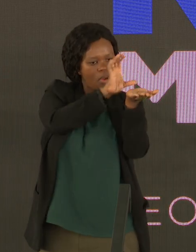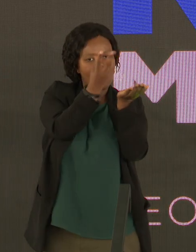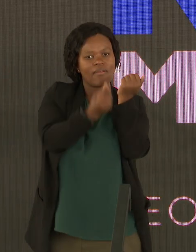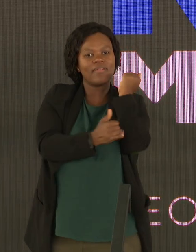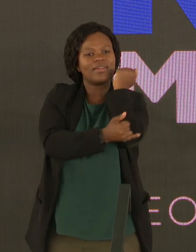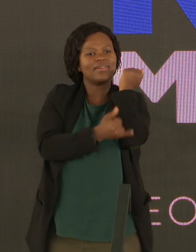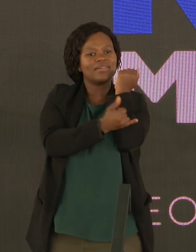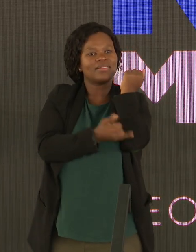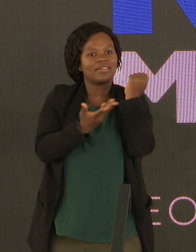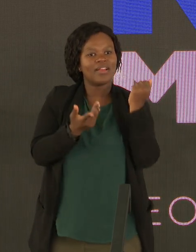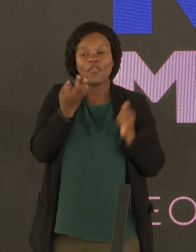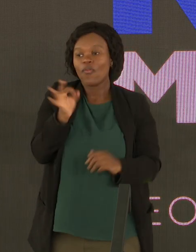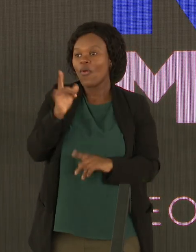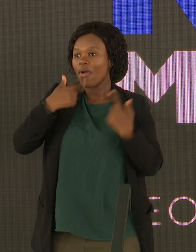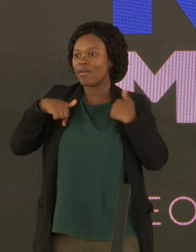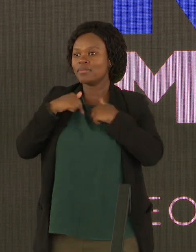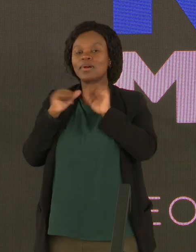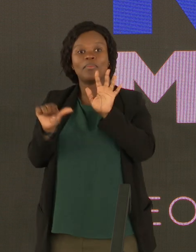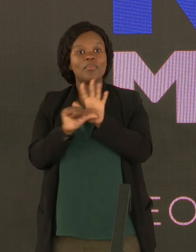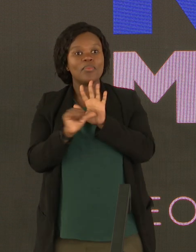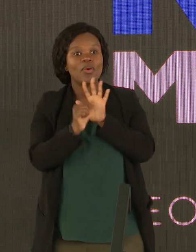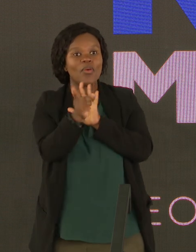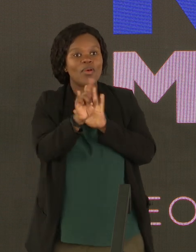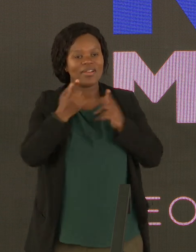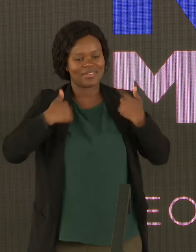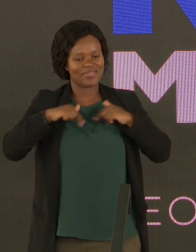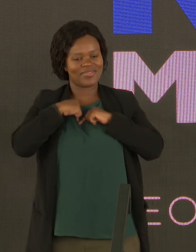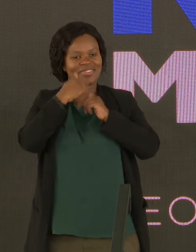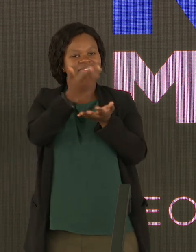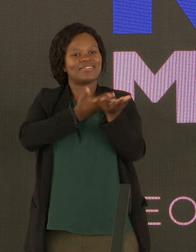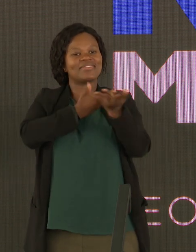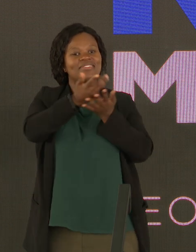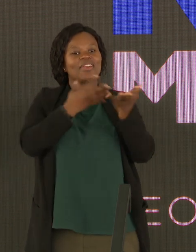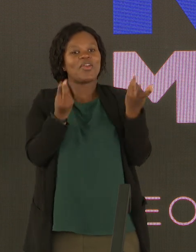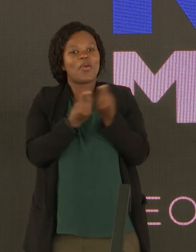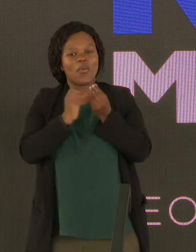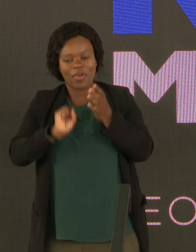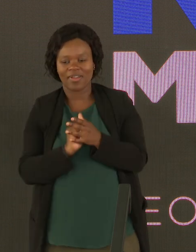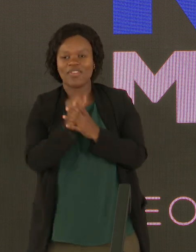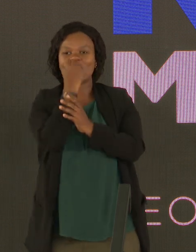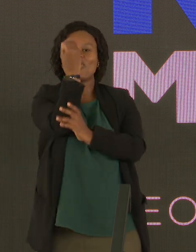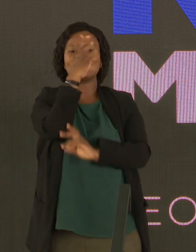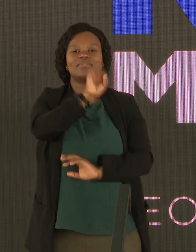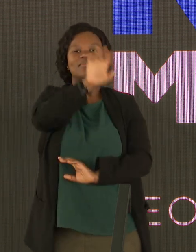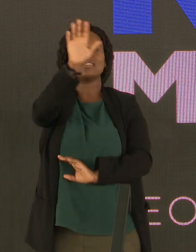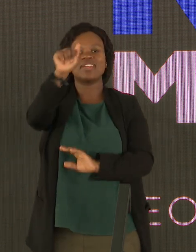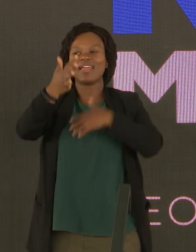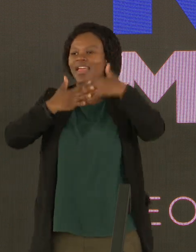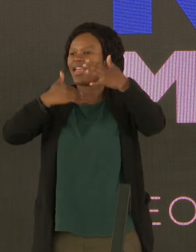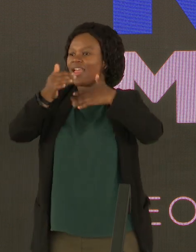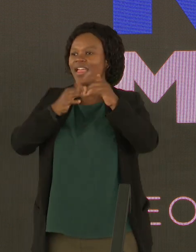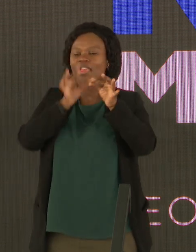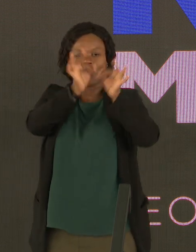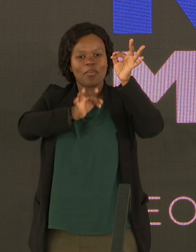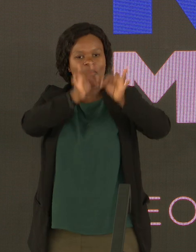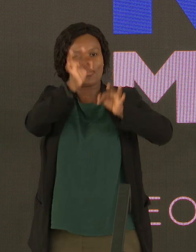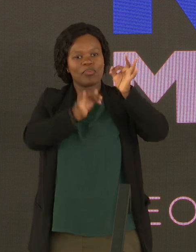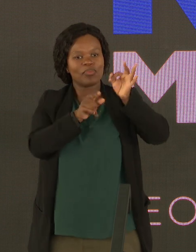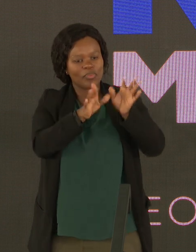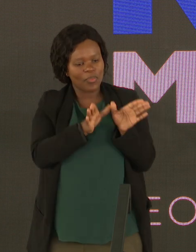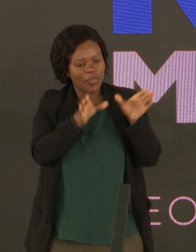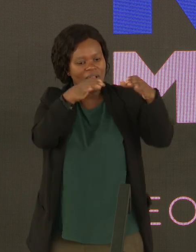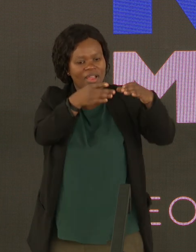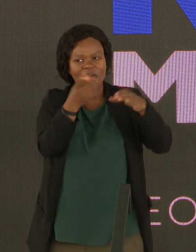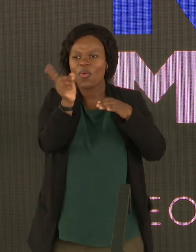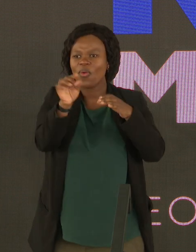And so for us, it's important to engage with RISE Mzansi and any political party on what economic policies should